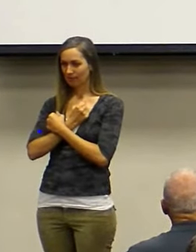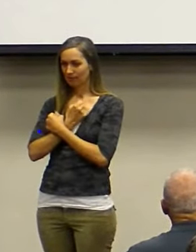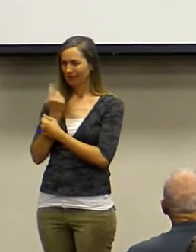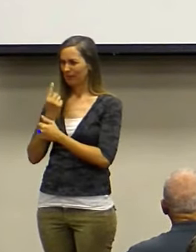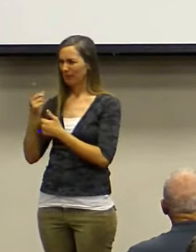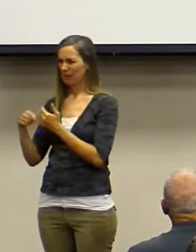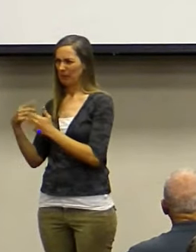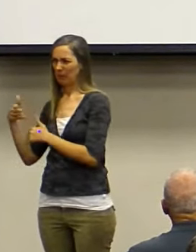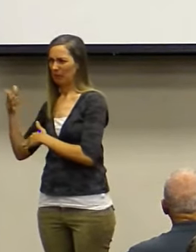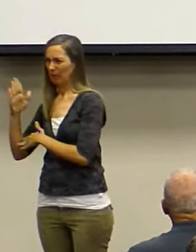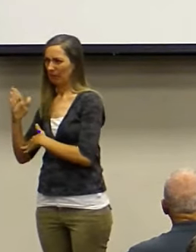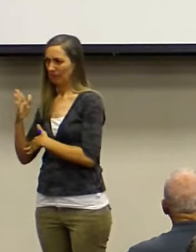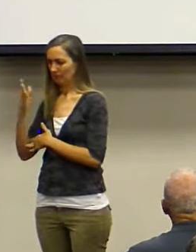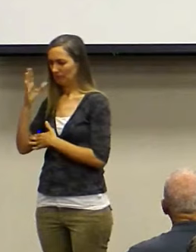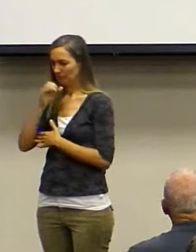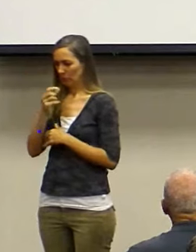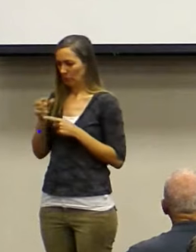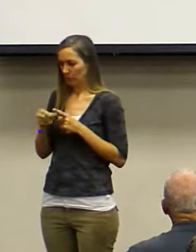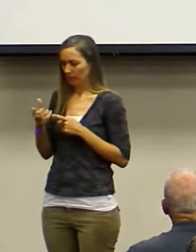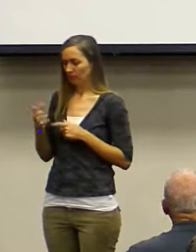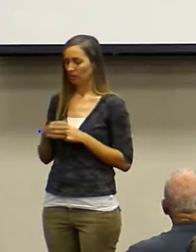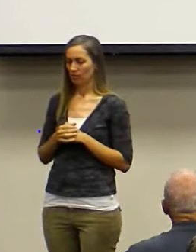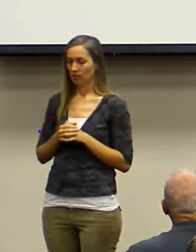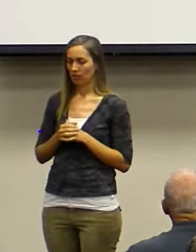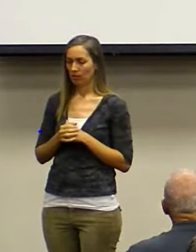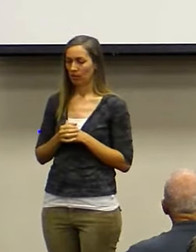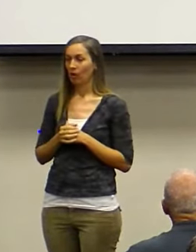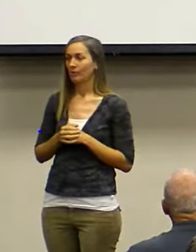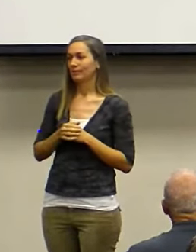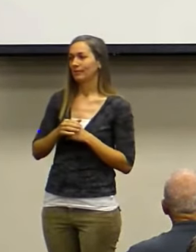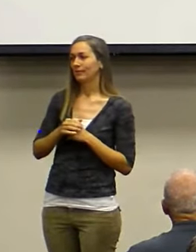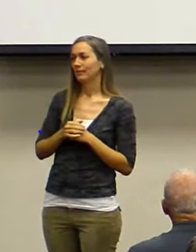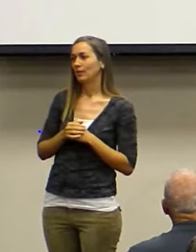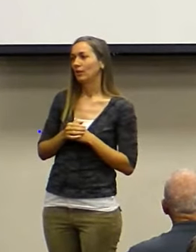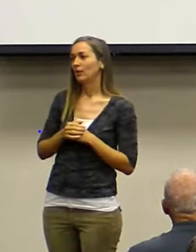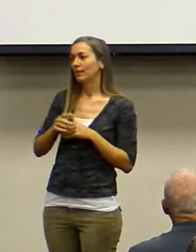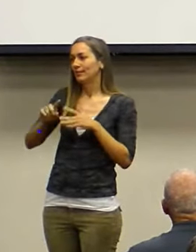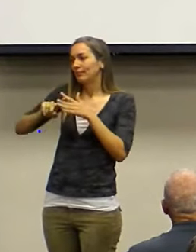Guess what? Guess who initiates your faith?